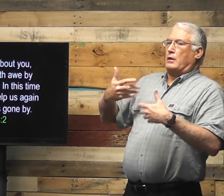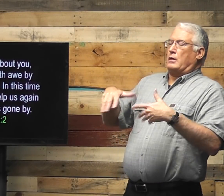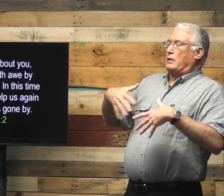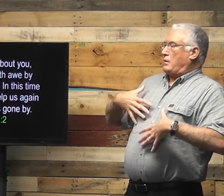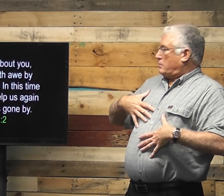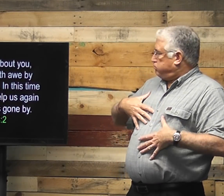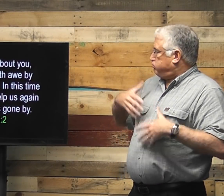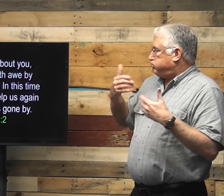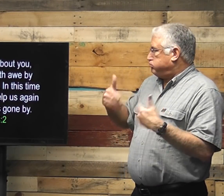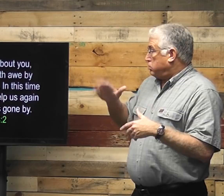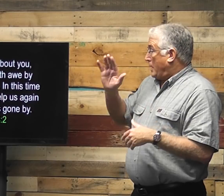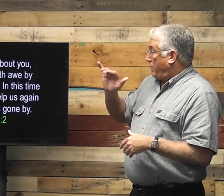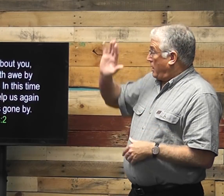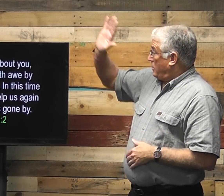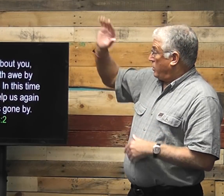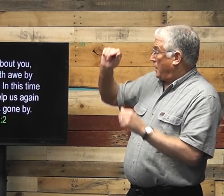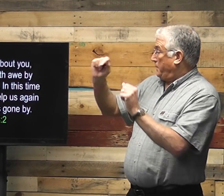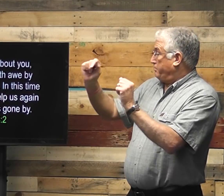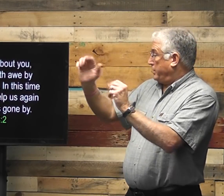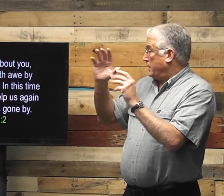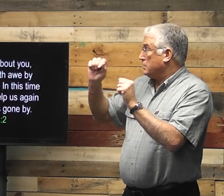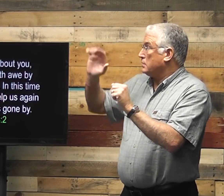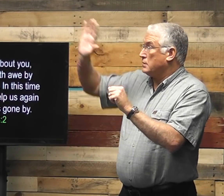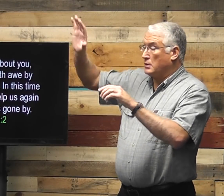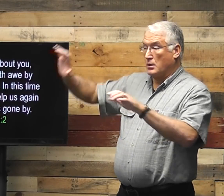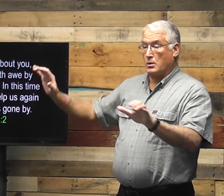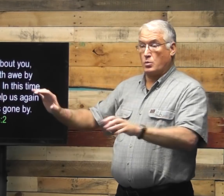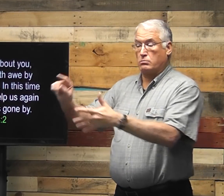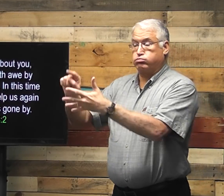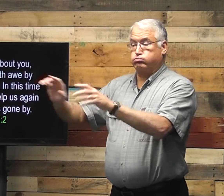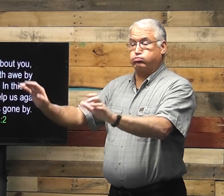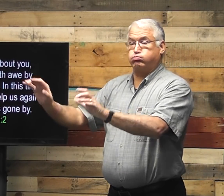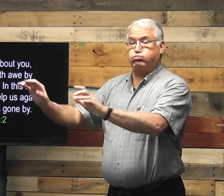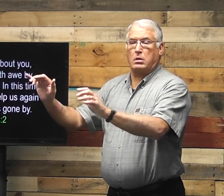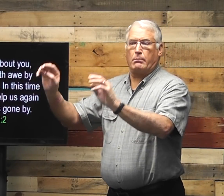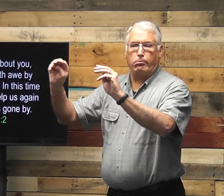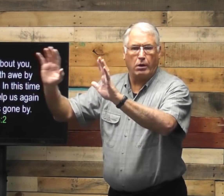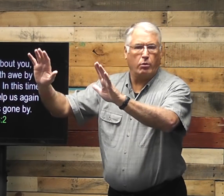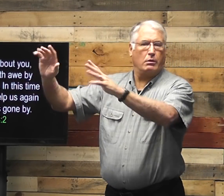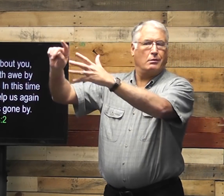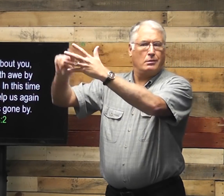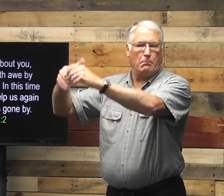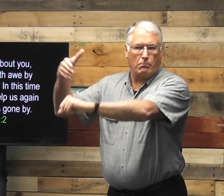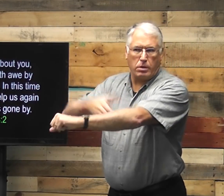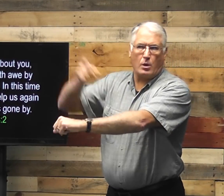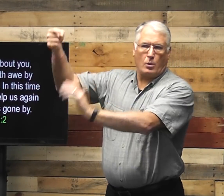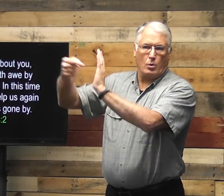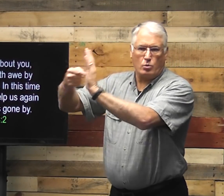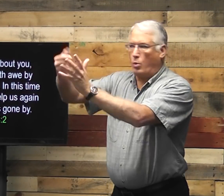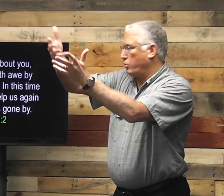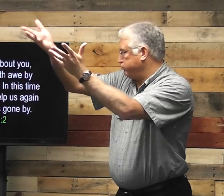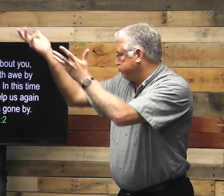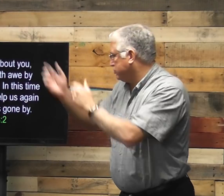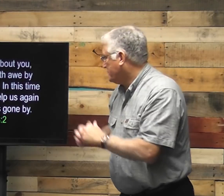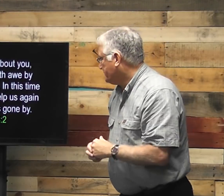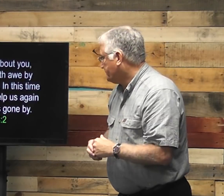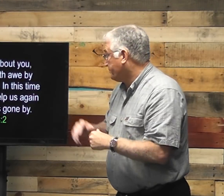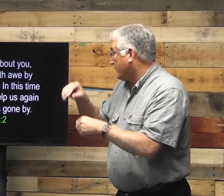by your amazing works and all these things that he's done, miracles, his power revealed.